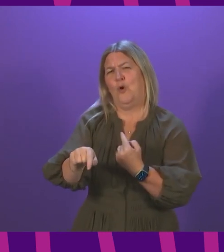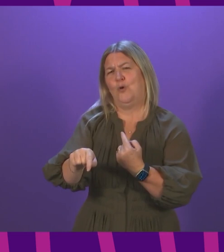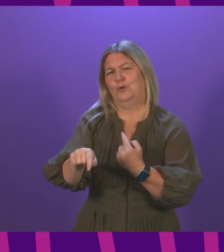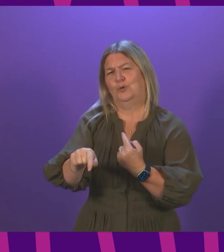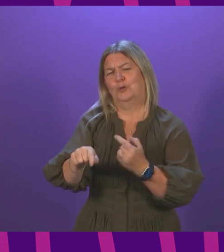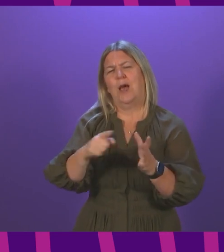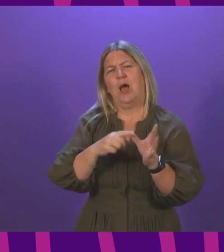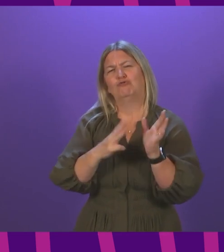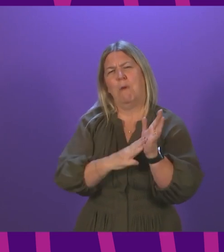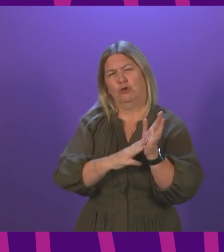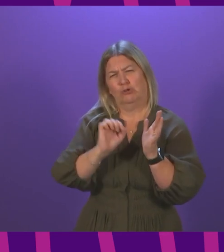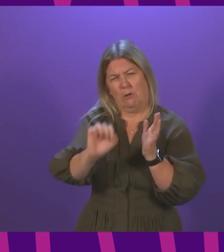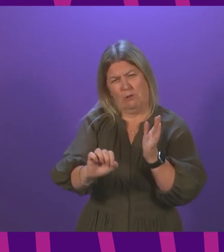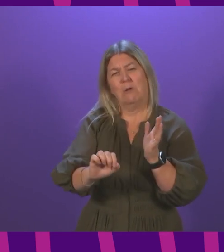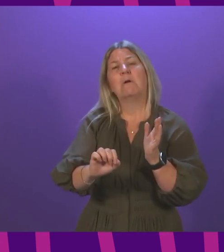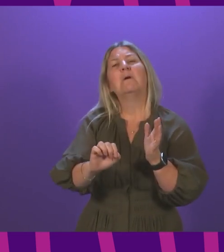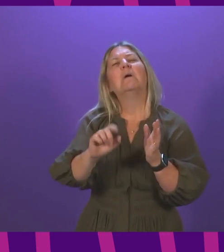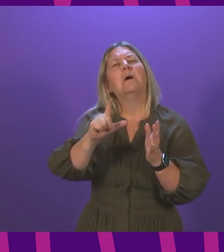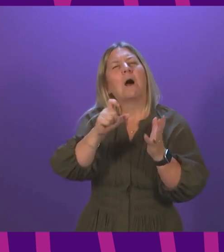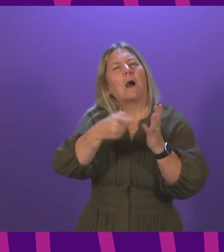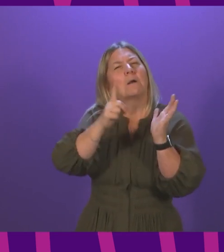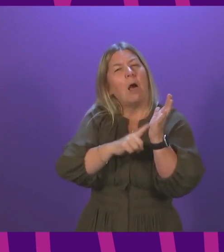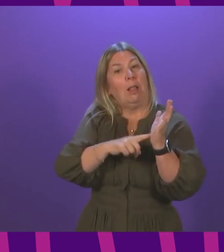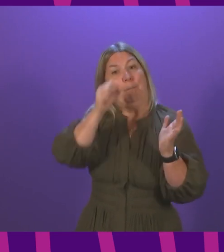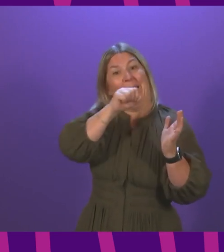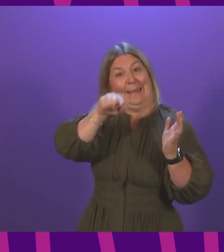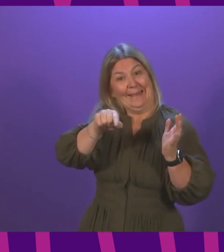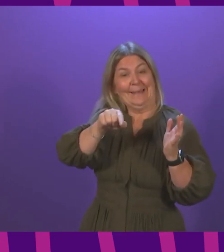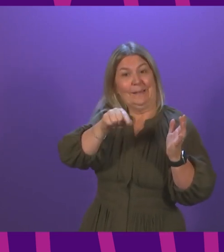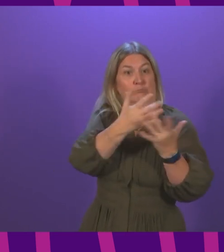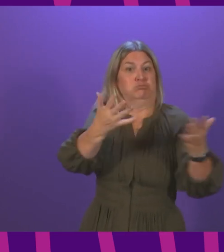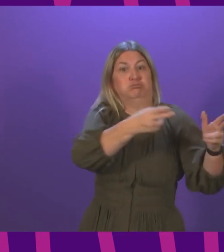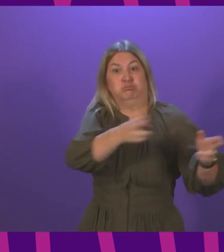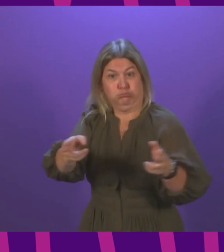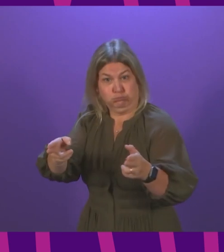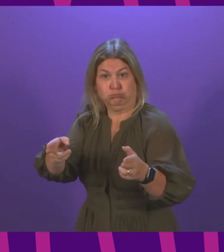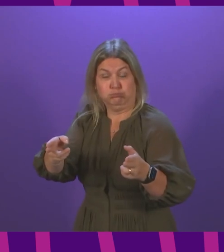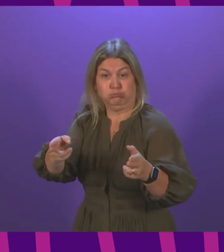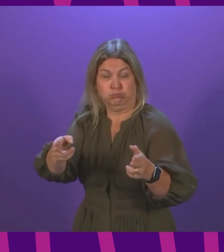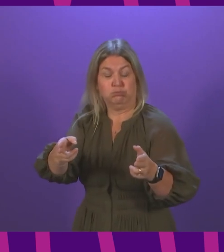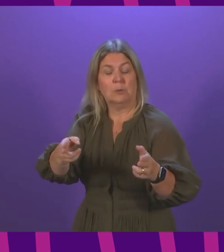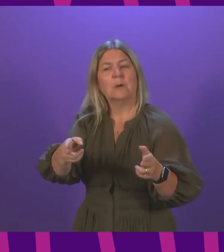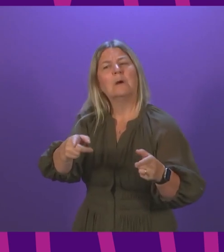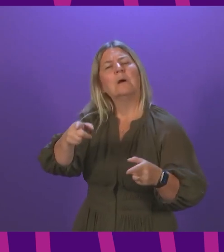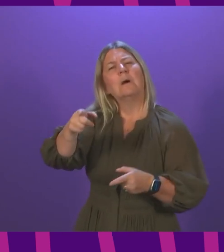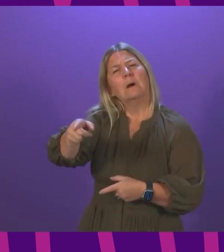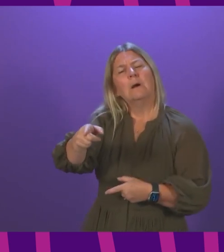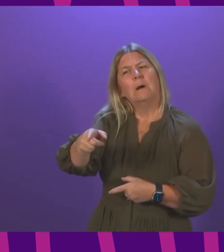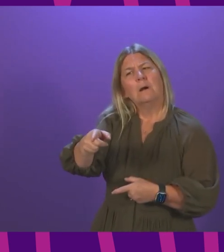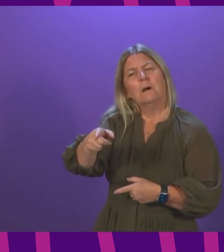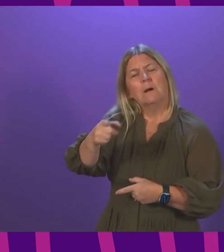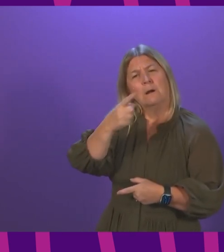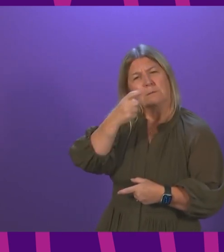Marshall and others regarding the cull and incineration of pigs which should have gone into our food system. Does she agree with me that this waste is